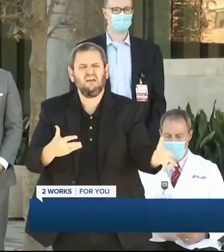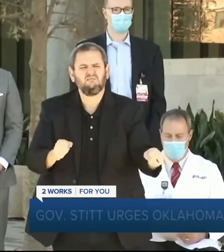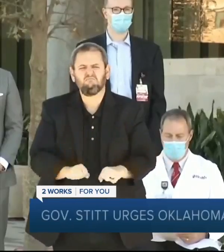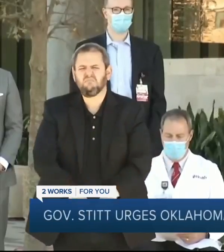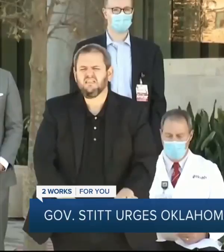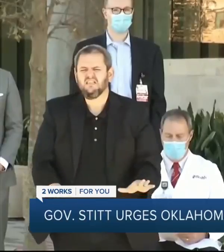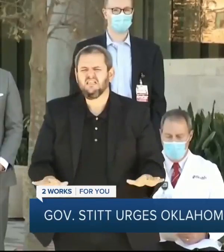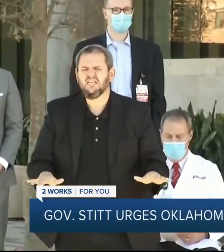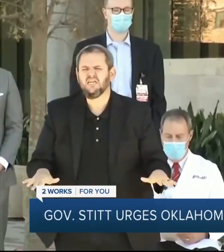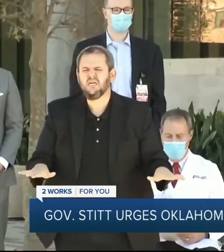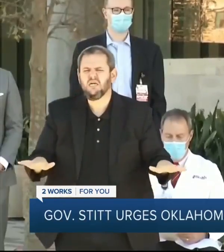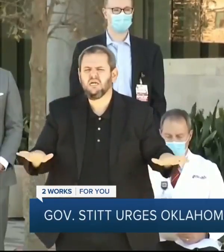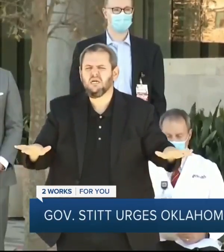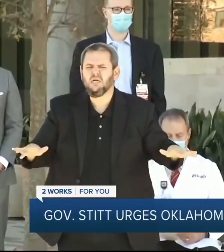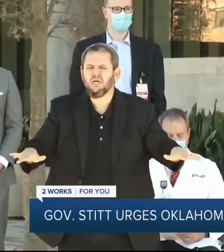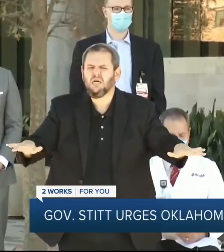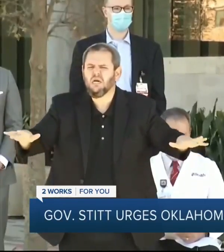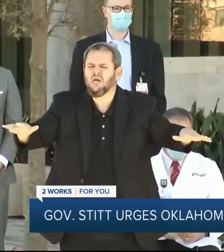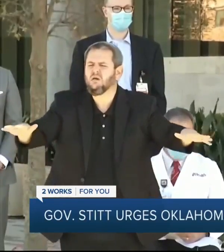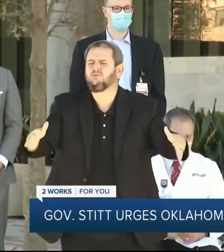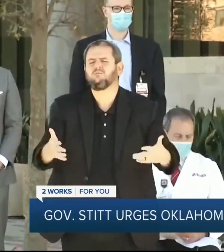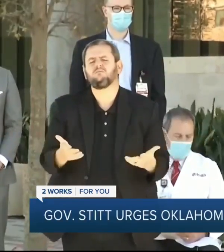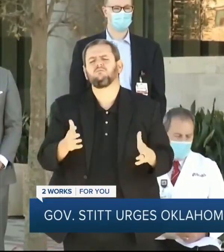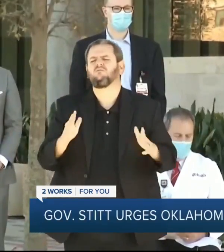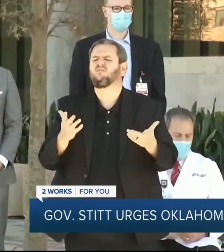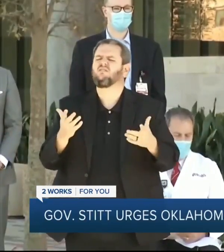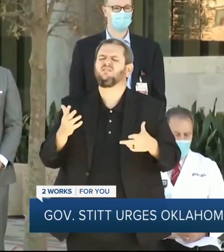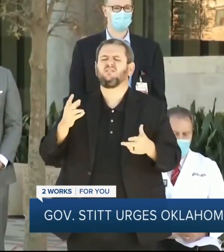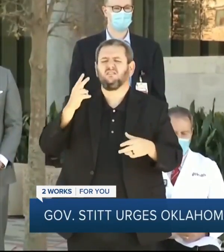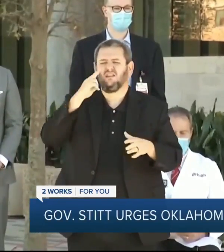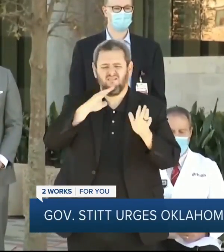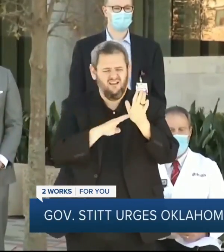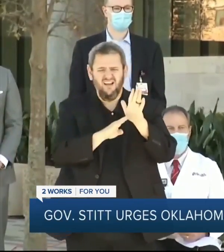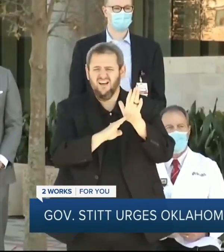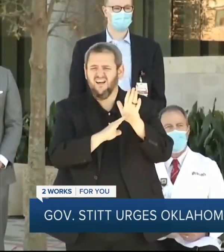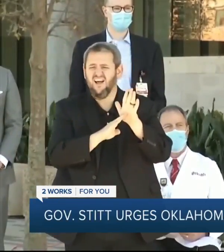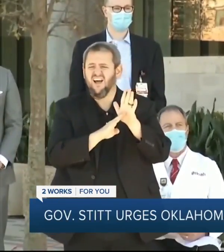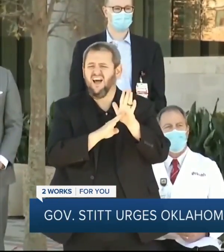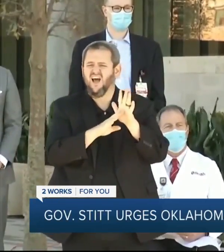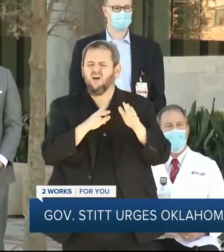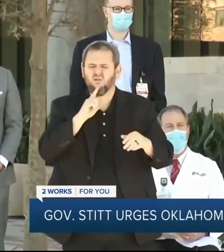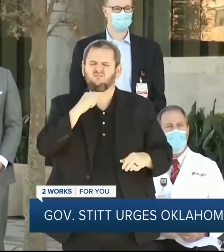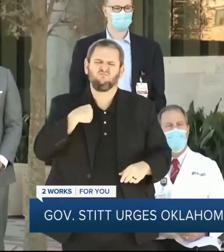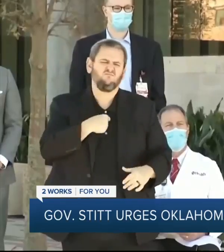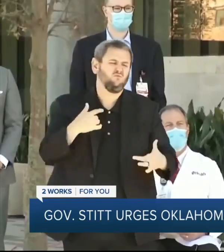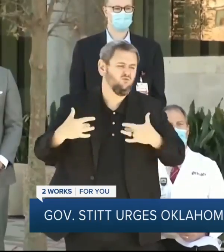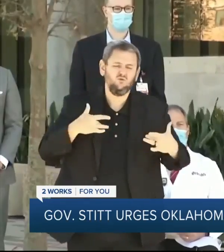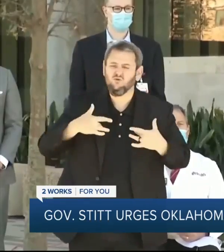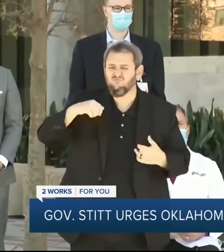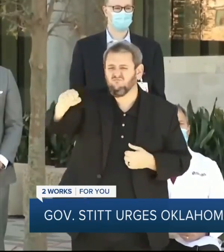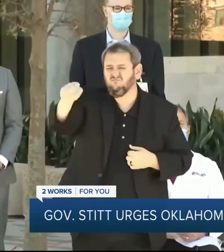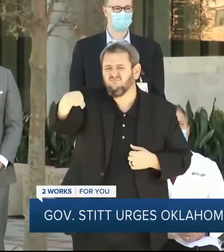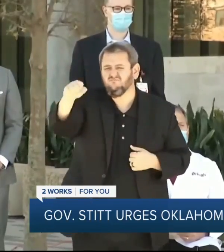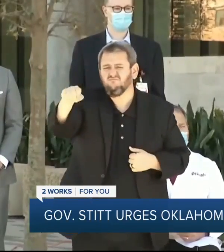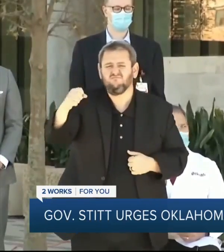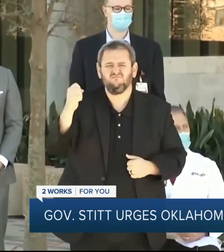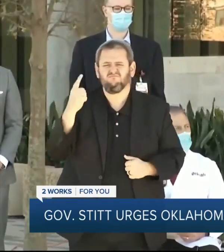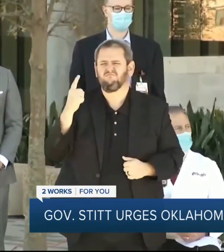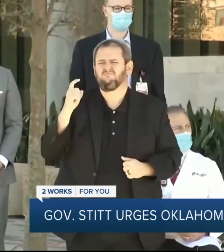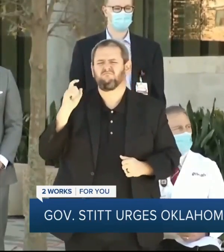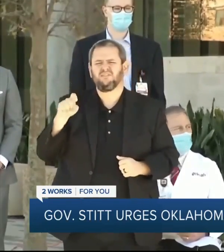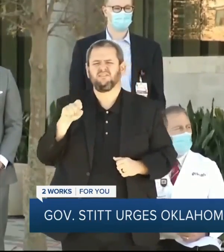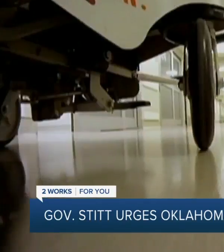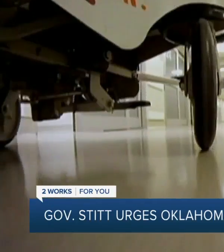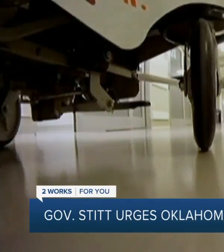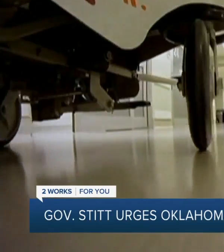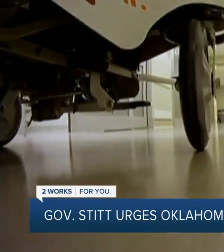trends we're seeing are concerning. We all must take this virus seriously and continue to take aggressive actions to slow the spread of